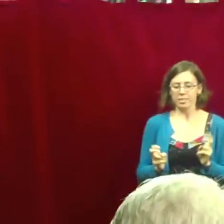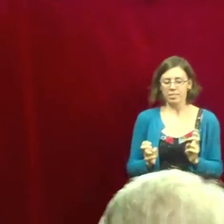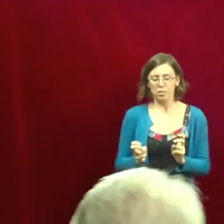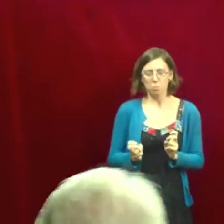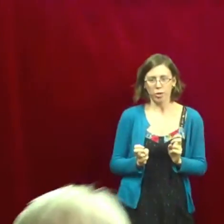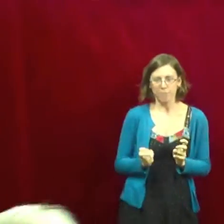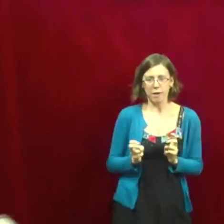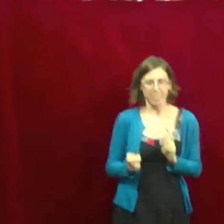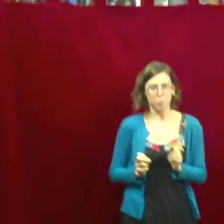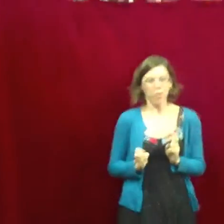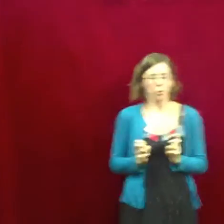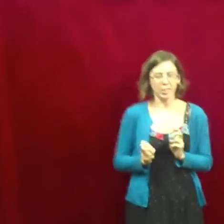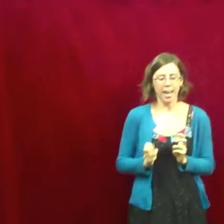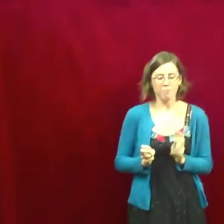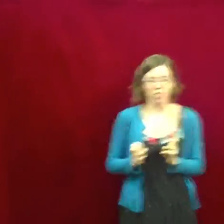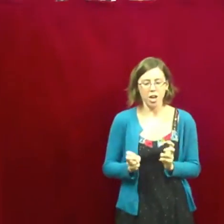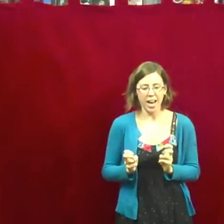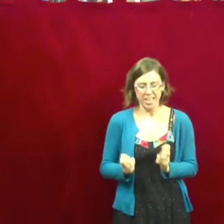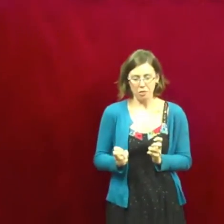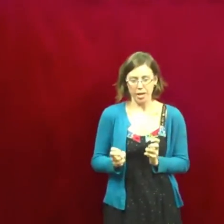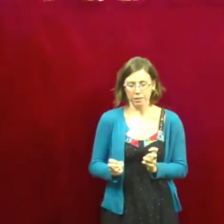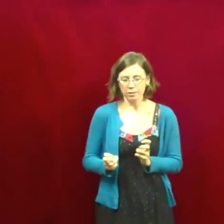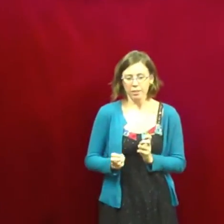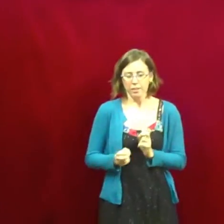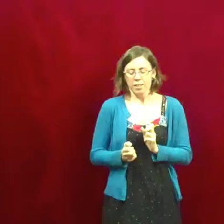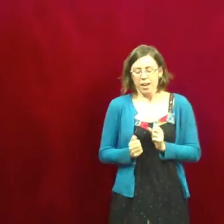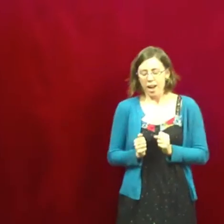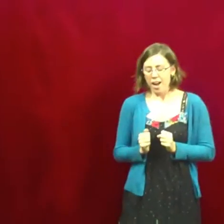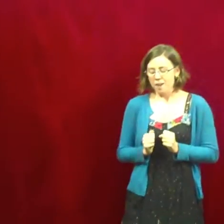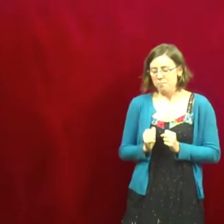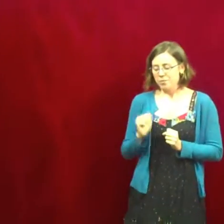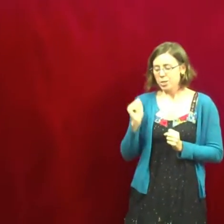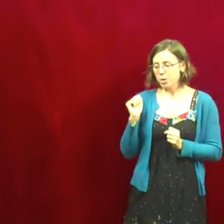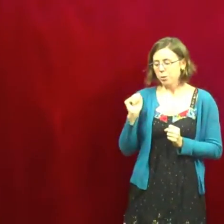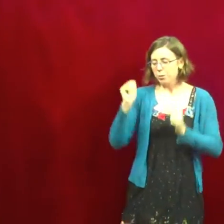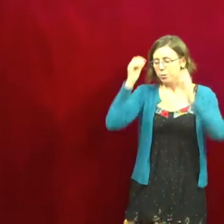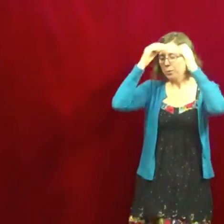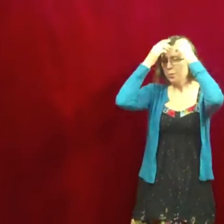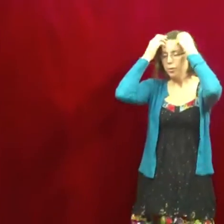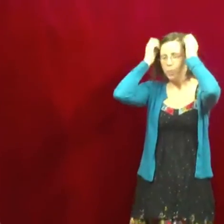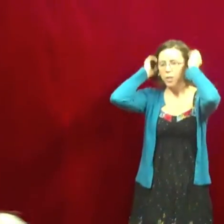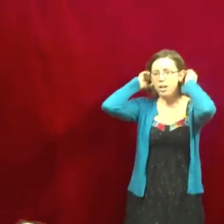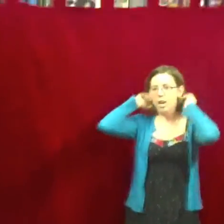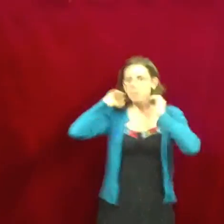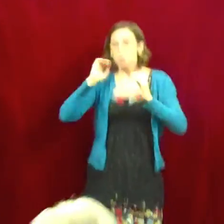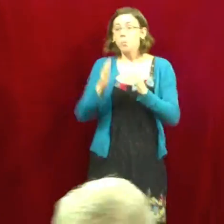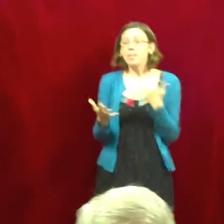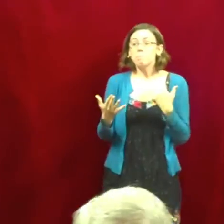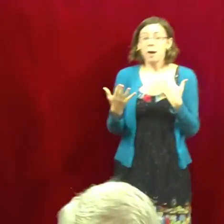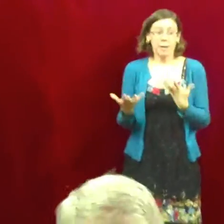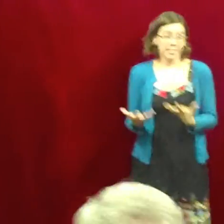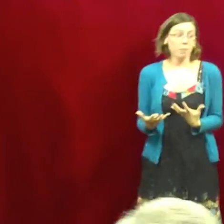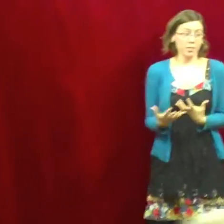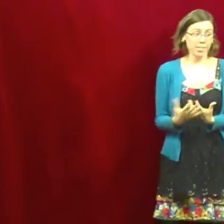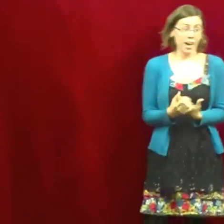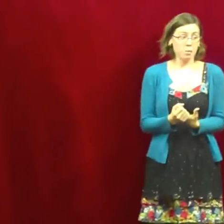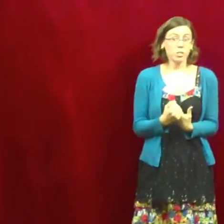this is Portland, Maine, and we only have the anything. Um, so, so I went by myself this time, which